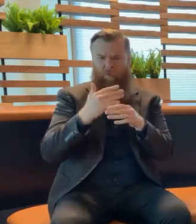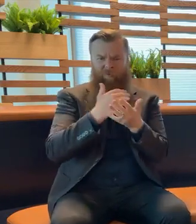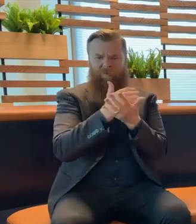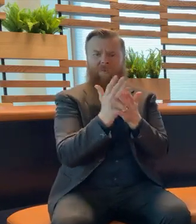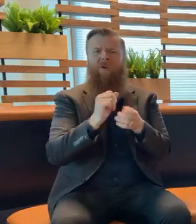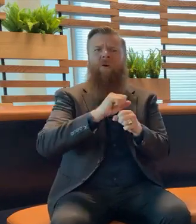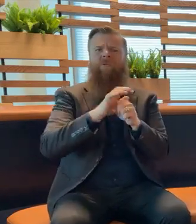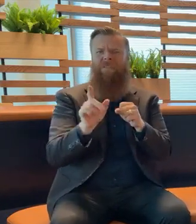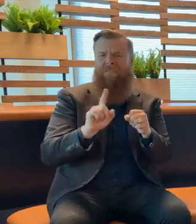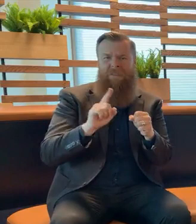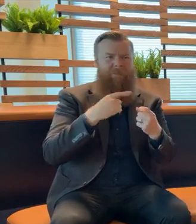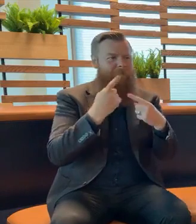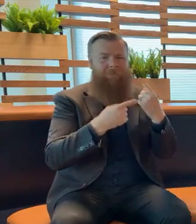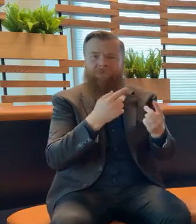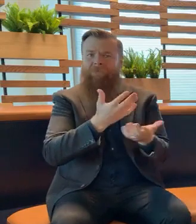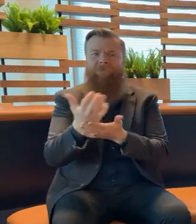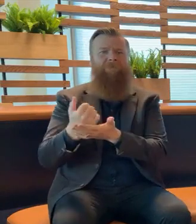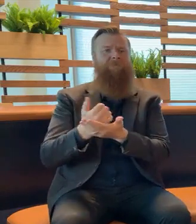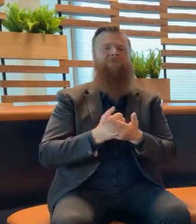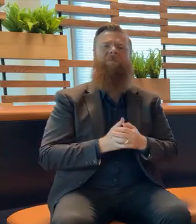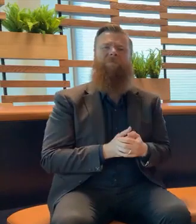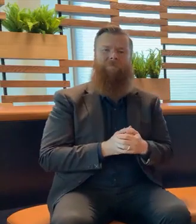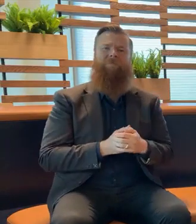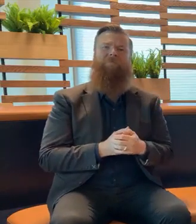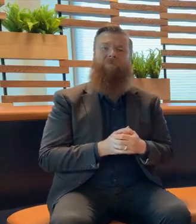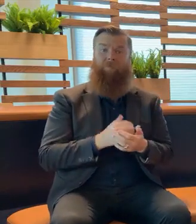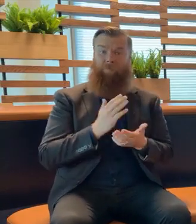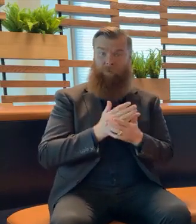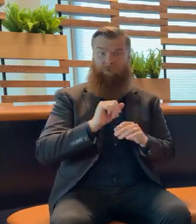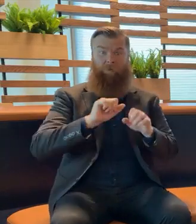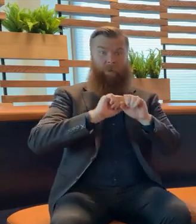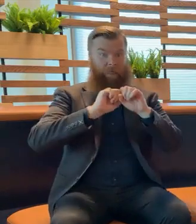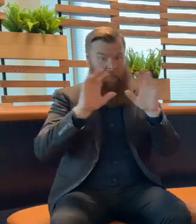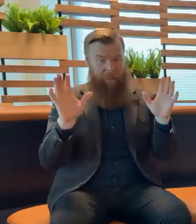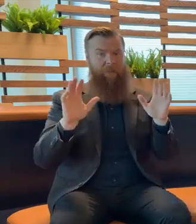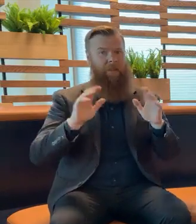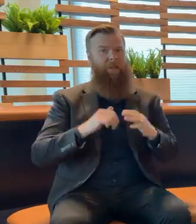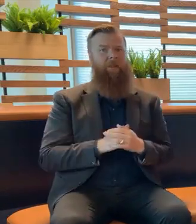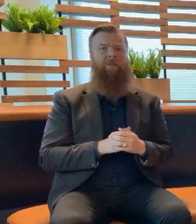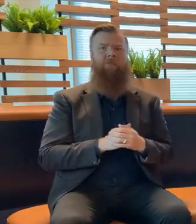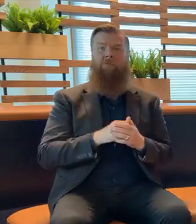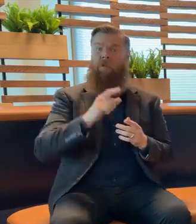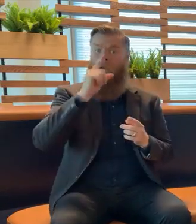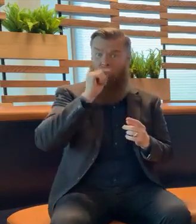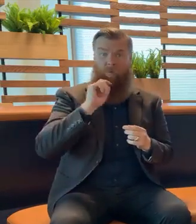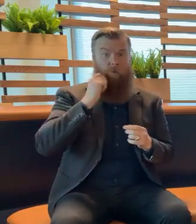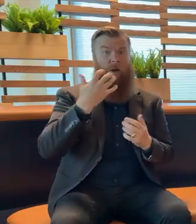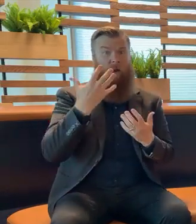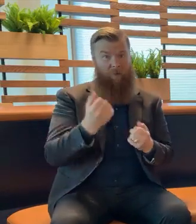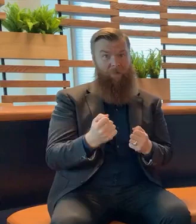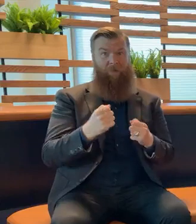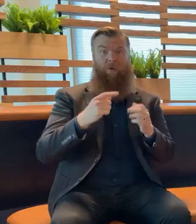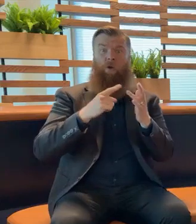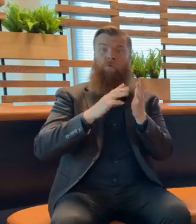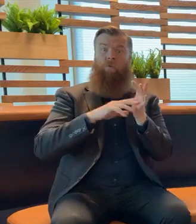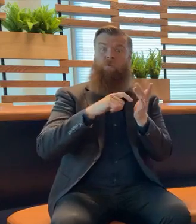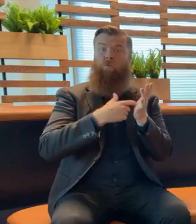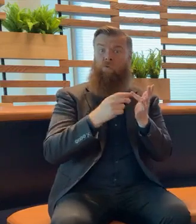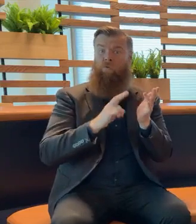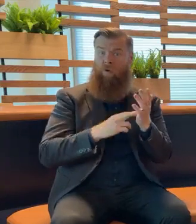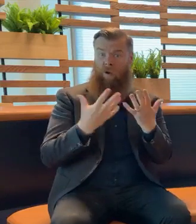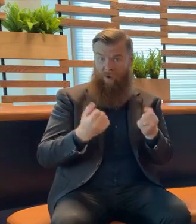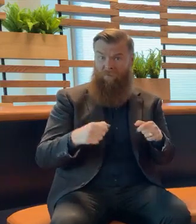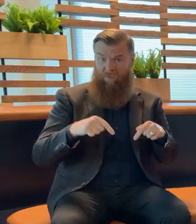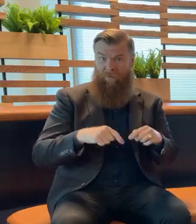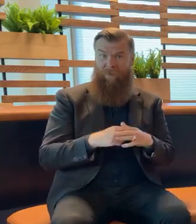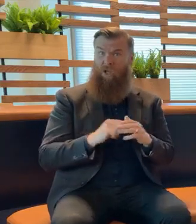But very clearly I need to say that we will have this variant in Australia. In fact, we already have seven cases that